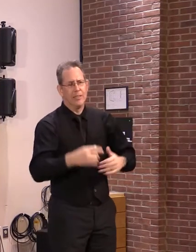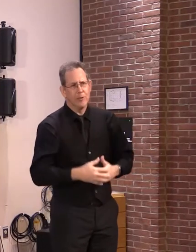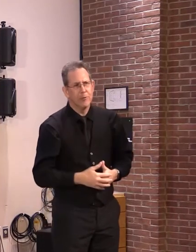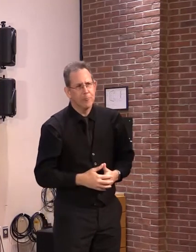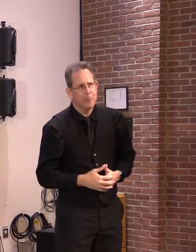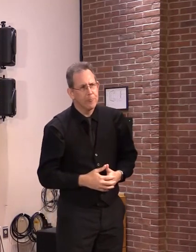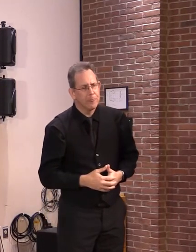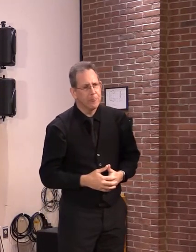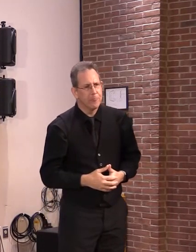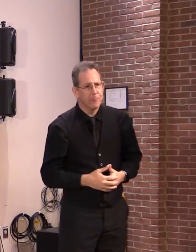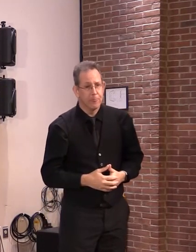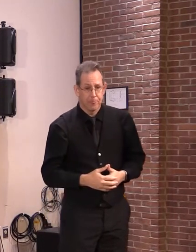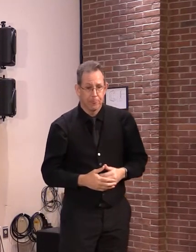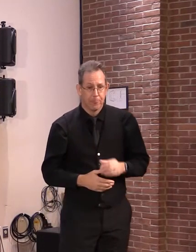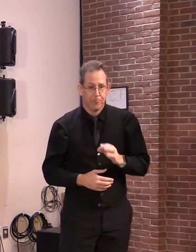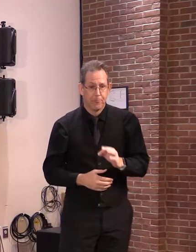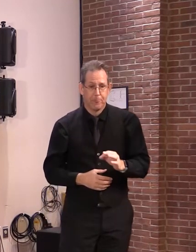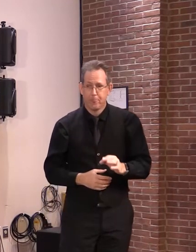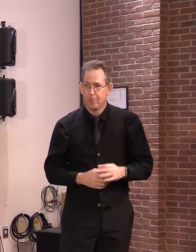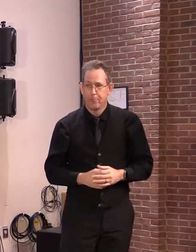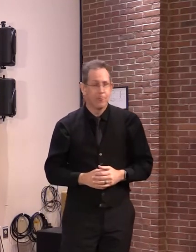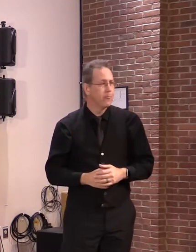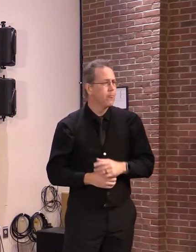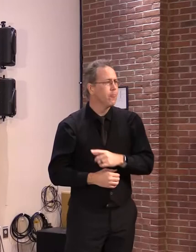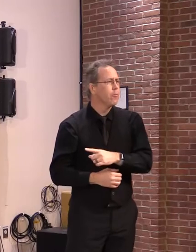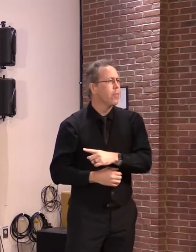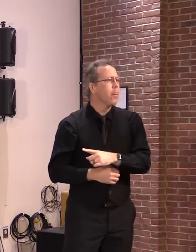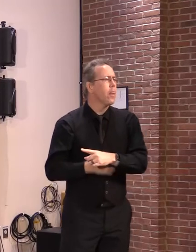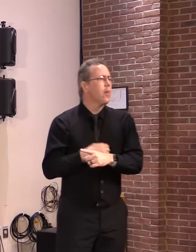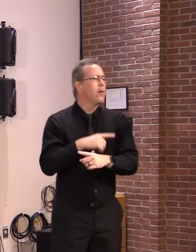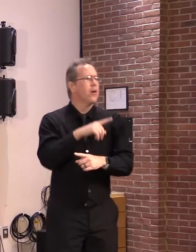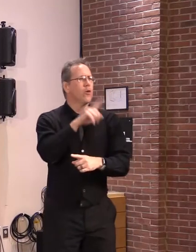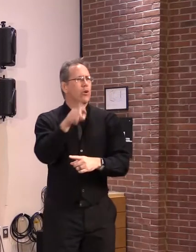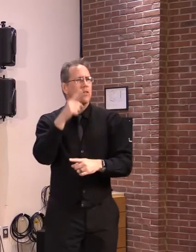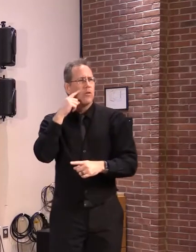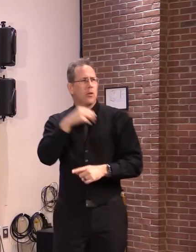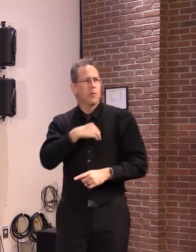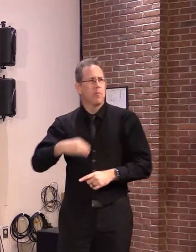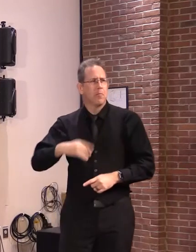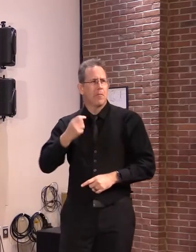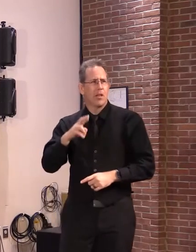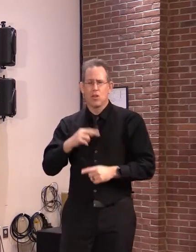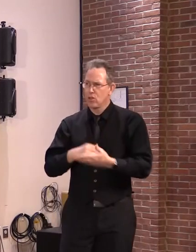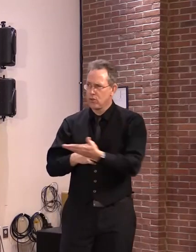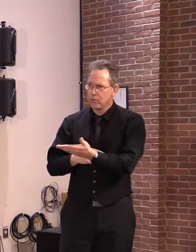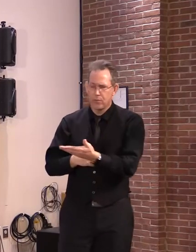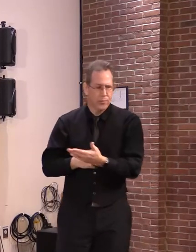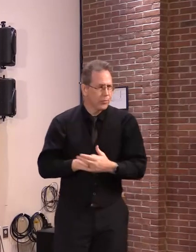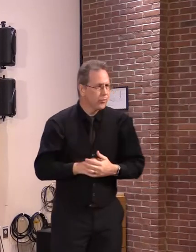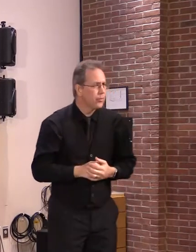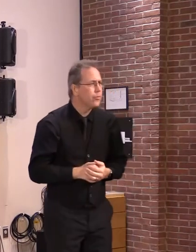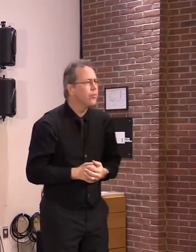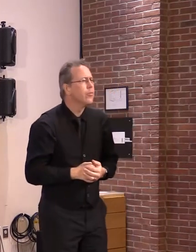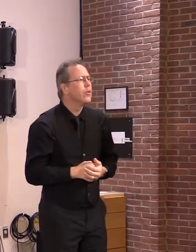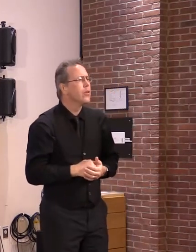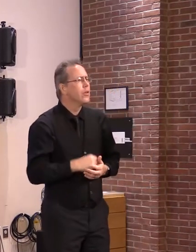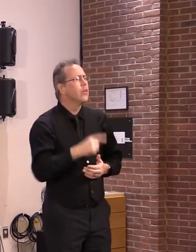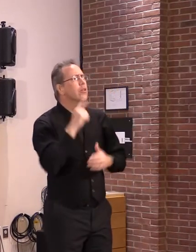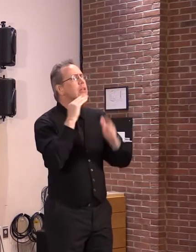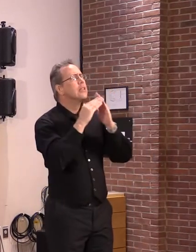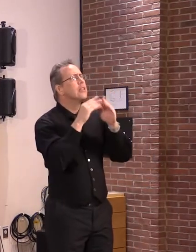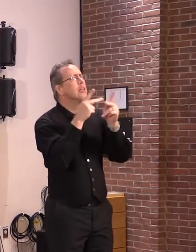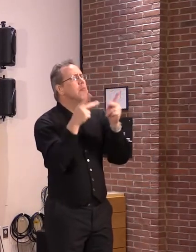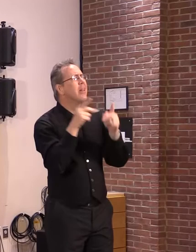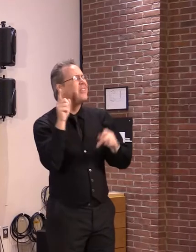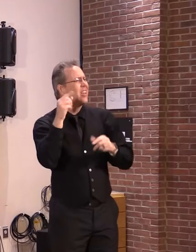I had a question for Mayor Weinberger also about City Place. That's over 400 units if that were to go through. And